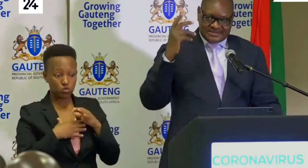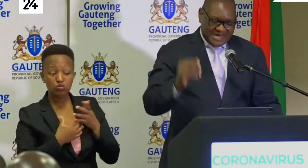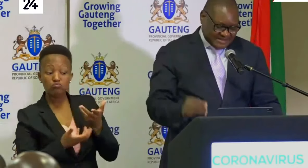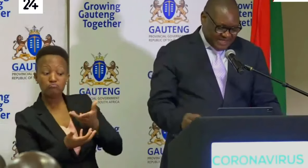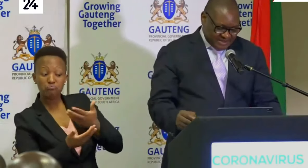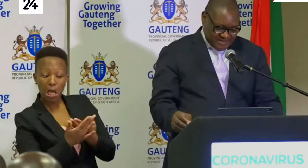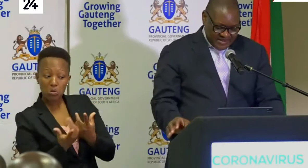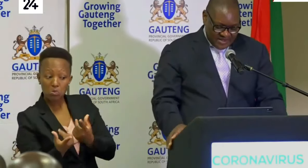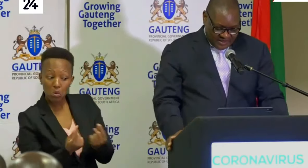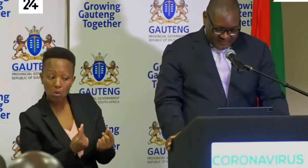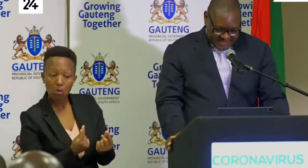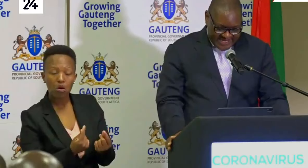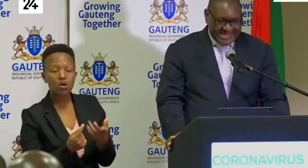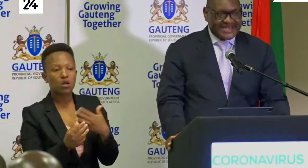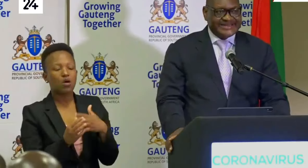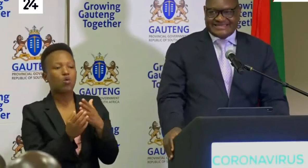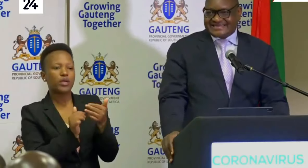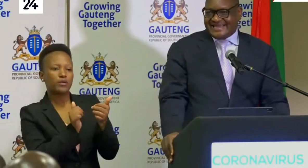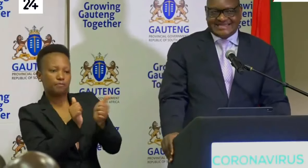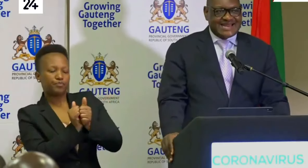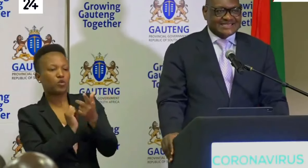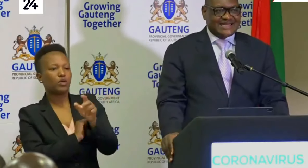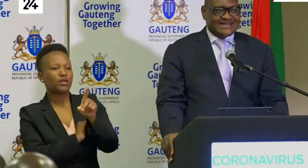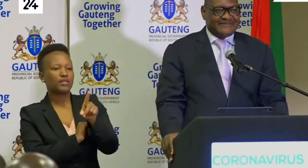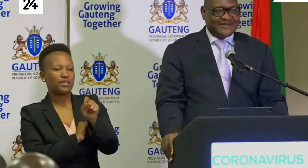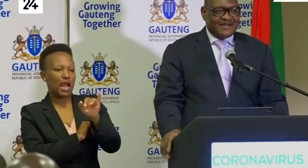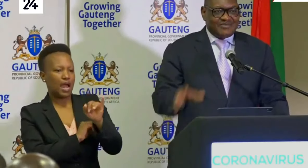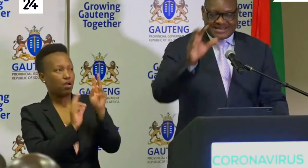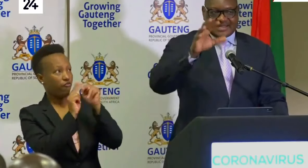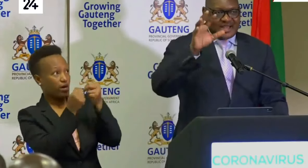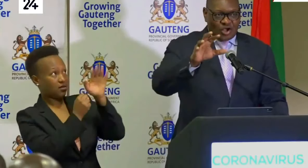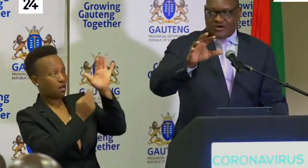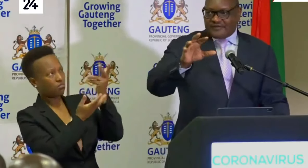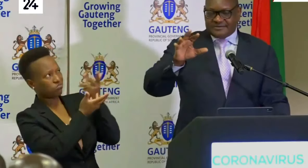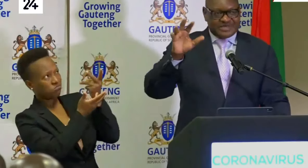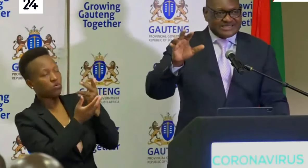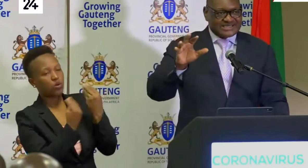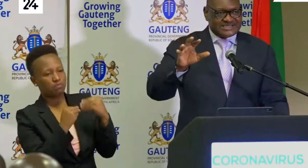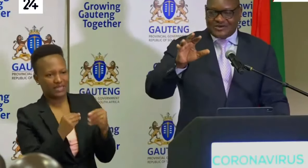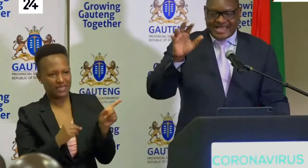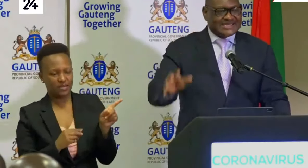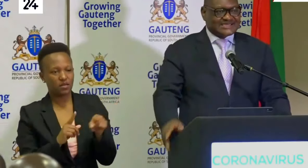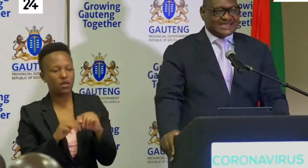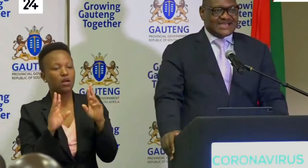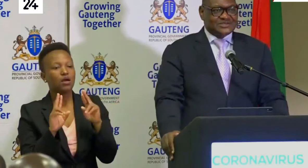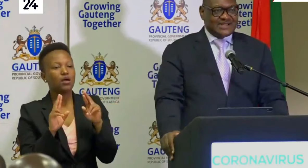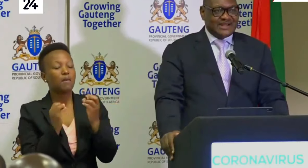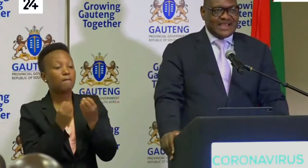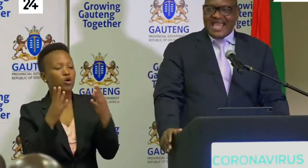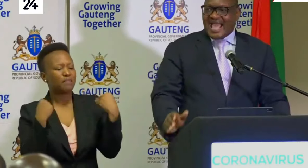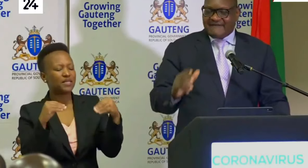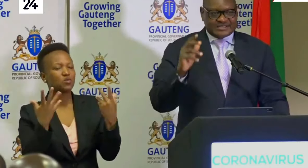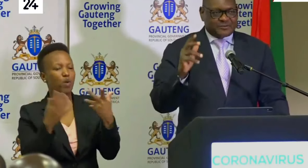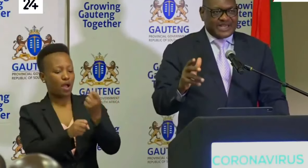with the Department of Trade and Industry at a national level. But a lot of these businesses located in Gauteng